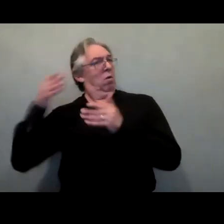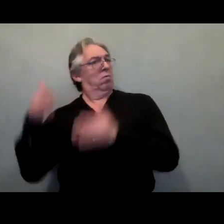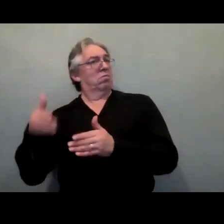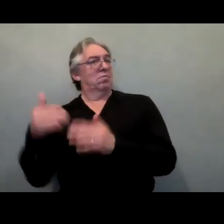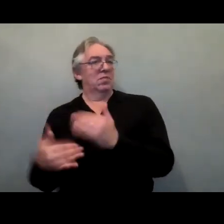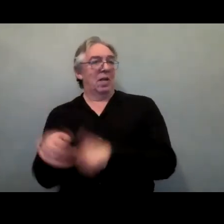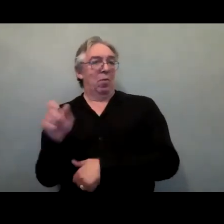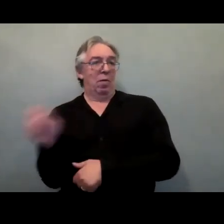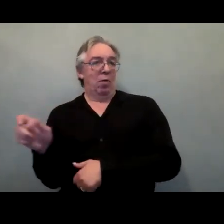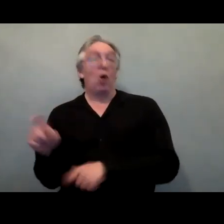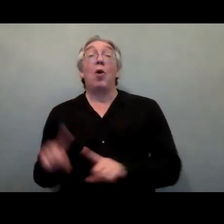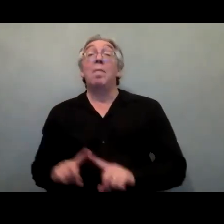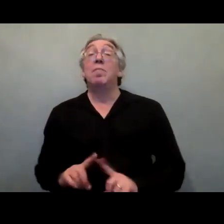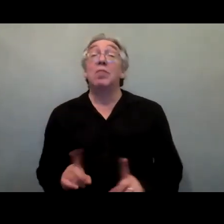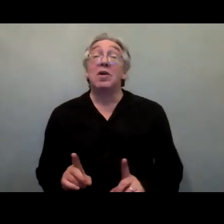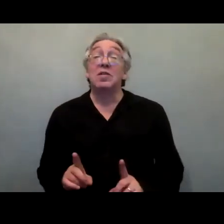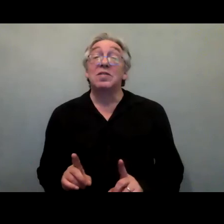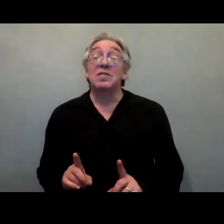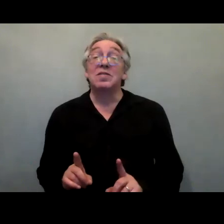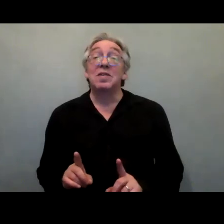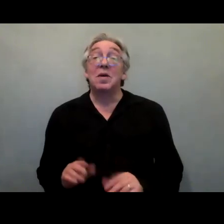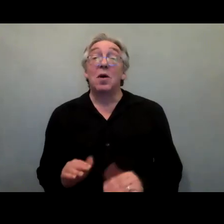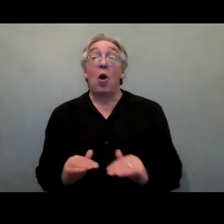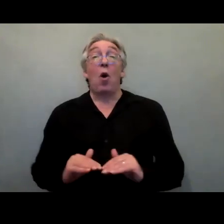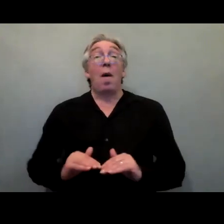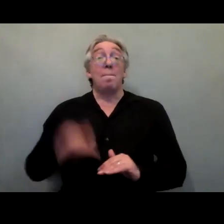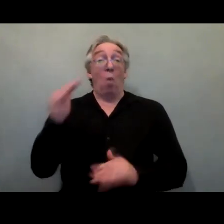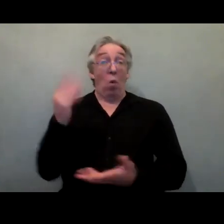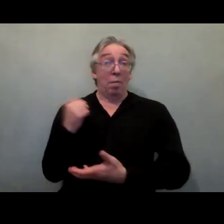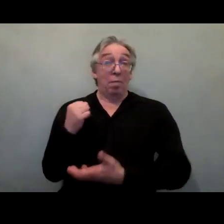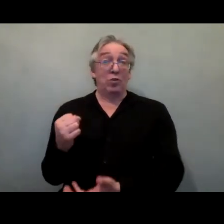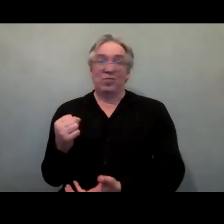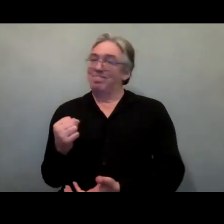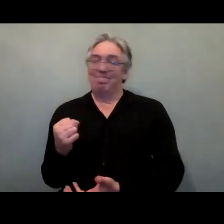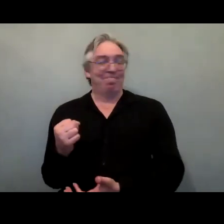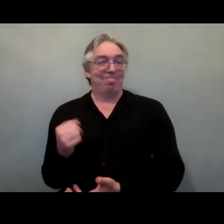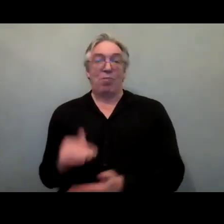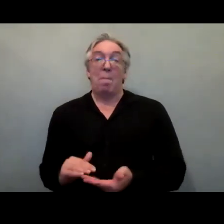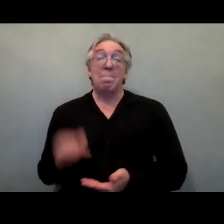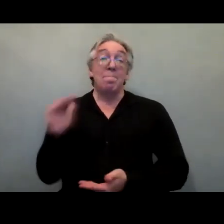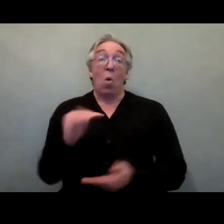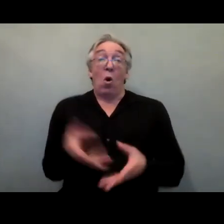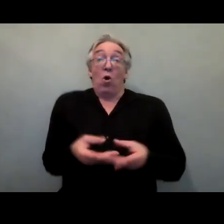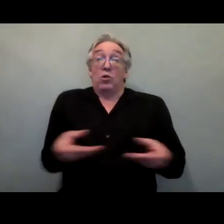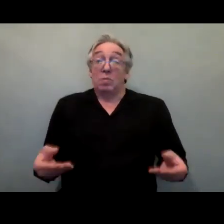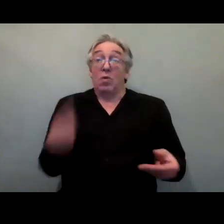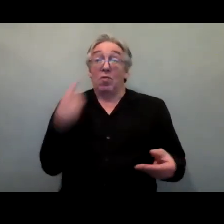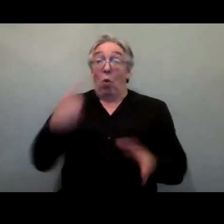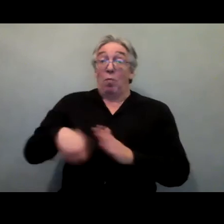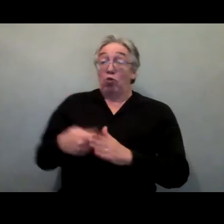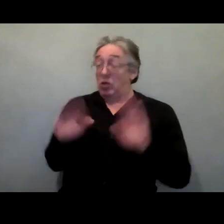has not resulted in much more resources allocated to disability inclusive or disability specific projects.